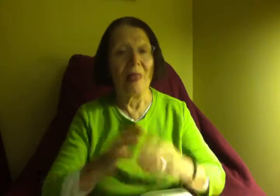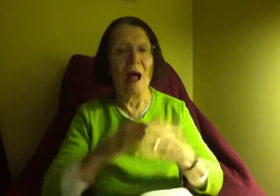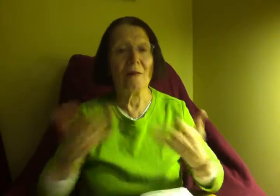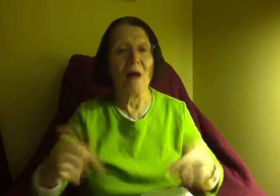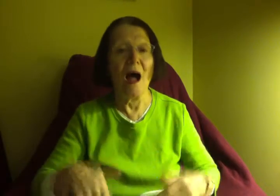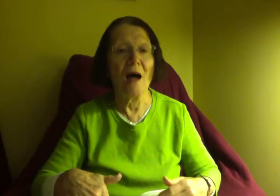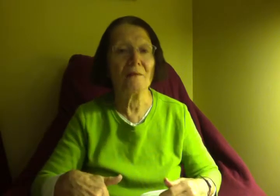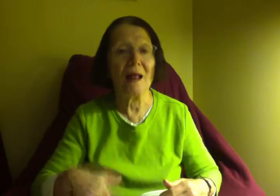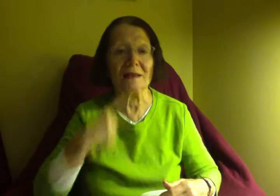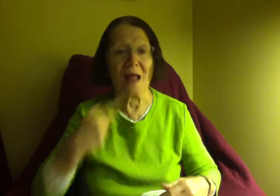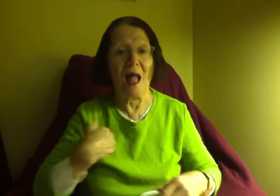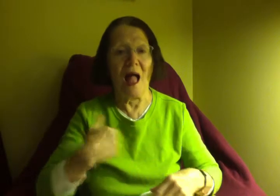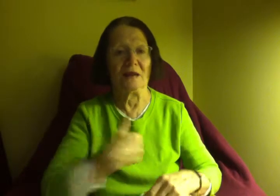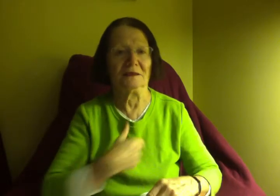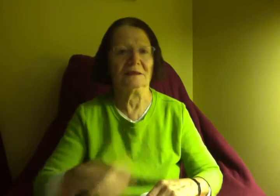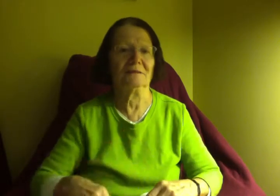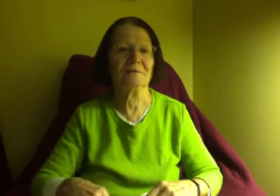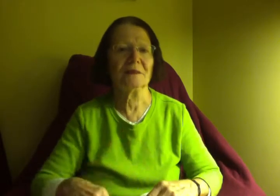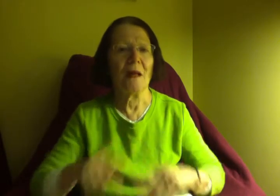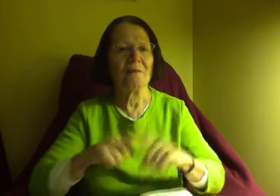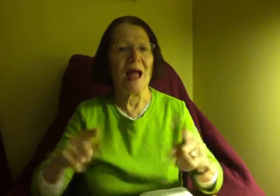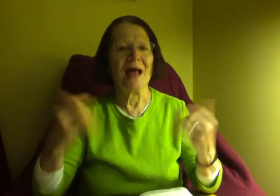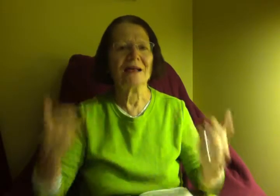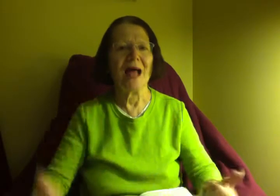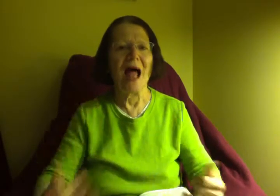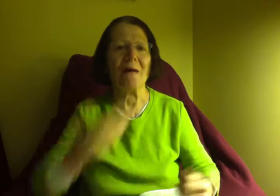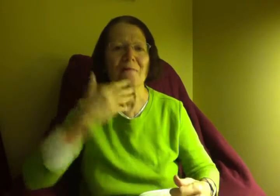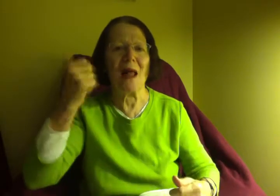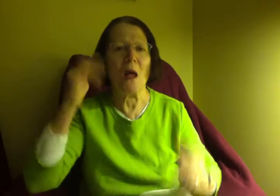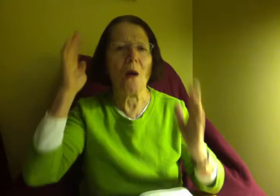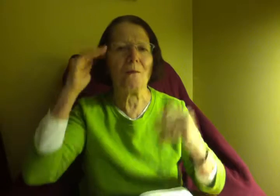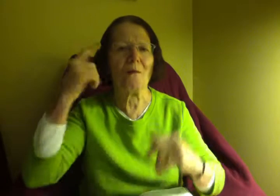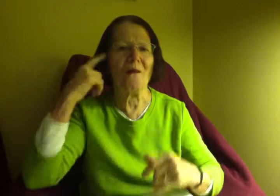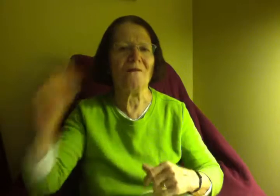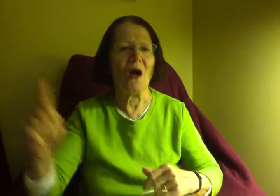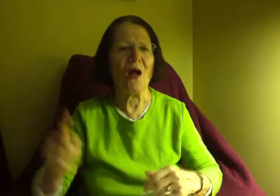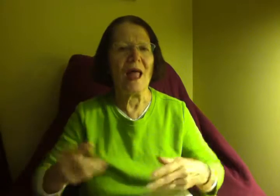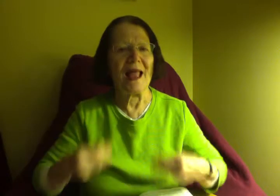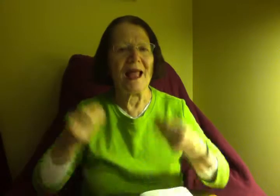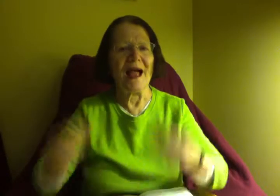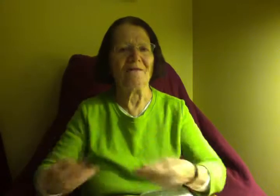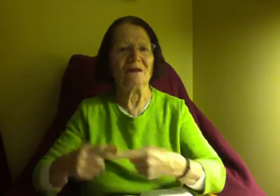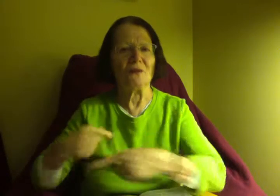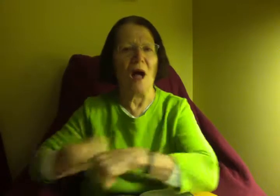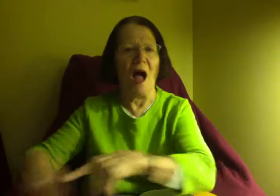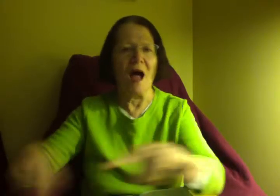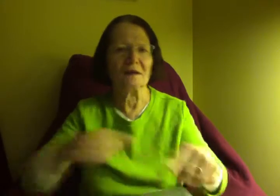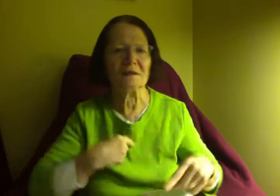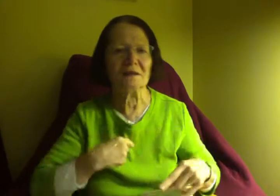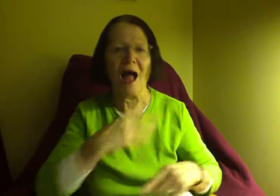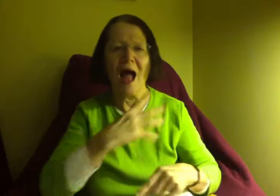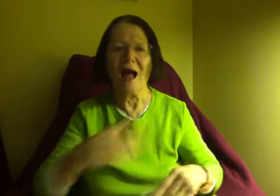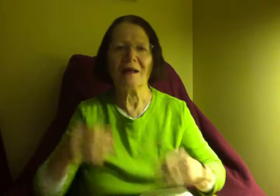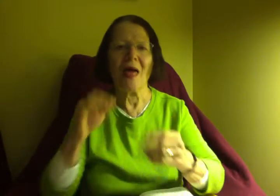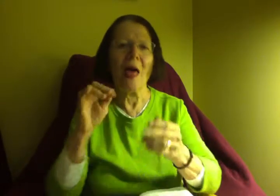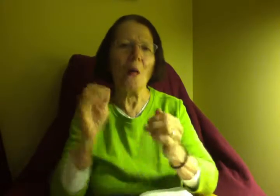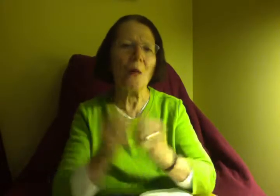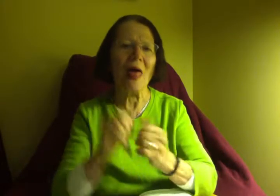That's my dad. Dad's got open. Dad's got to have time. But